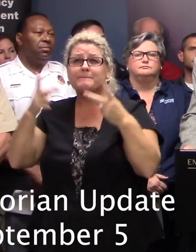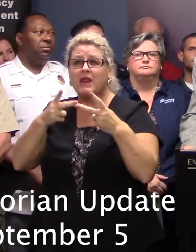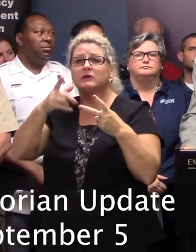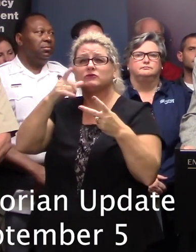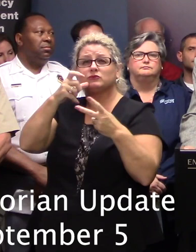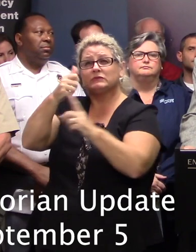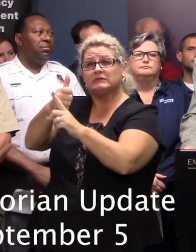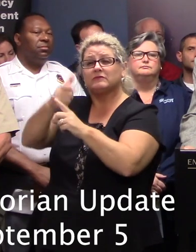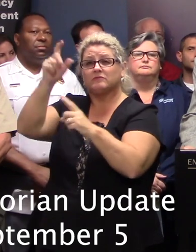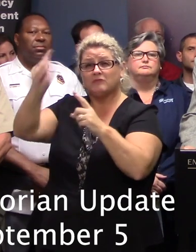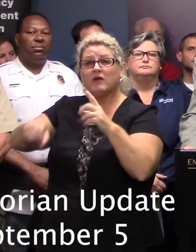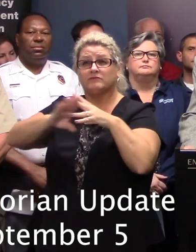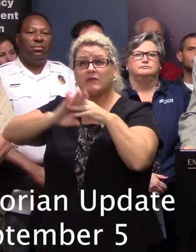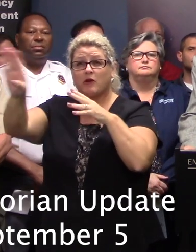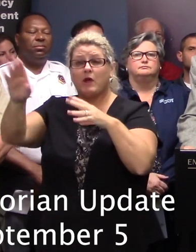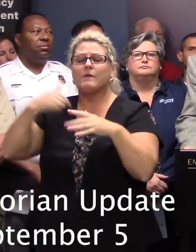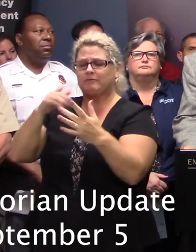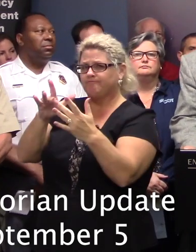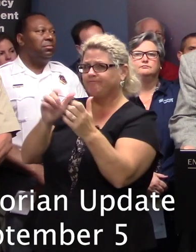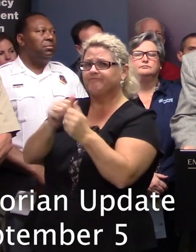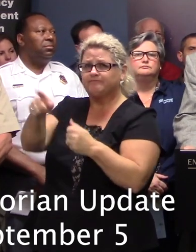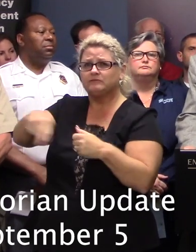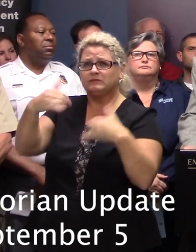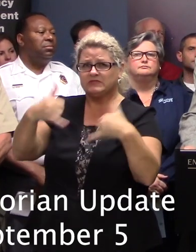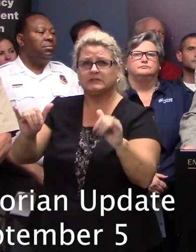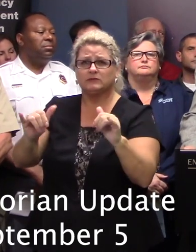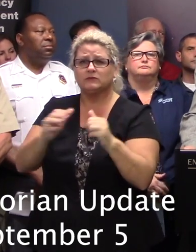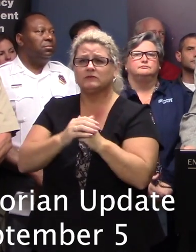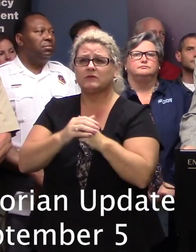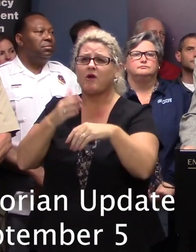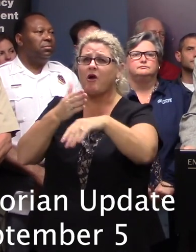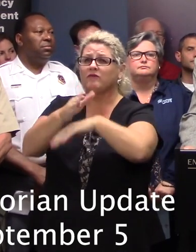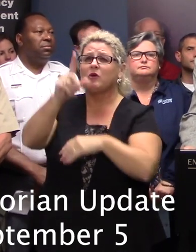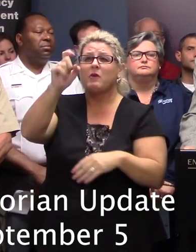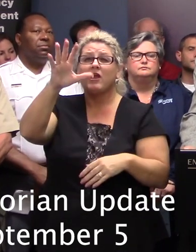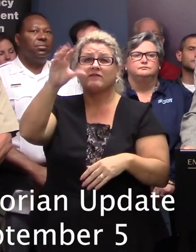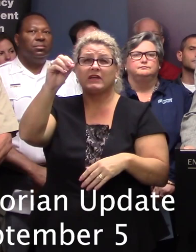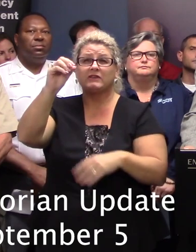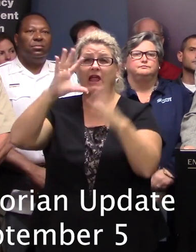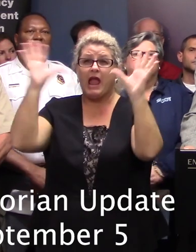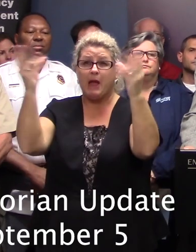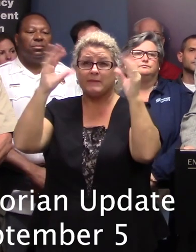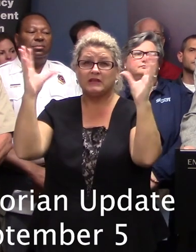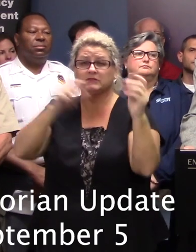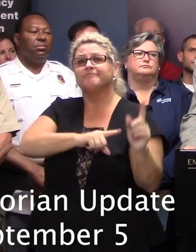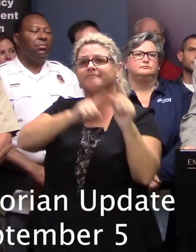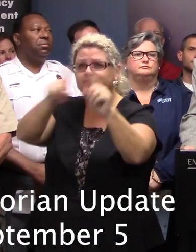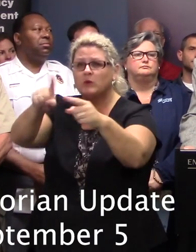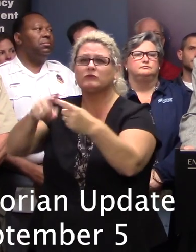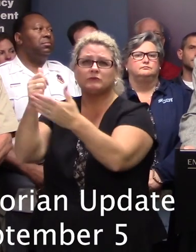medical evacuation. More than 150 ambulances were deployed to help facilitate medical